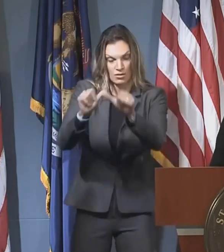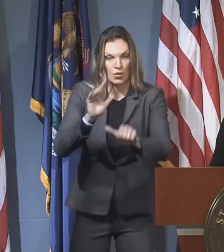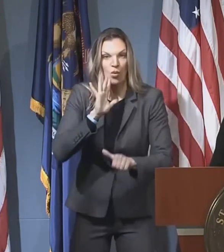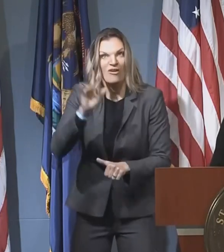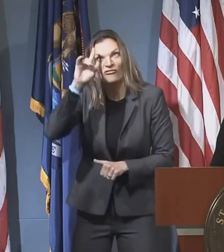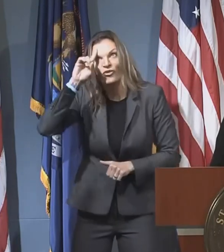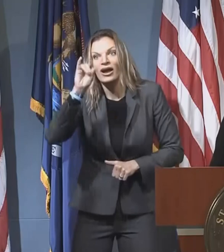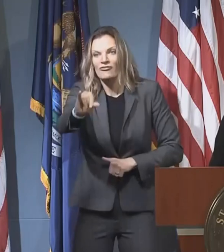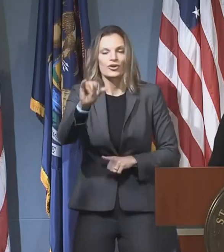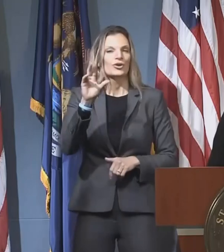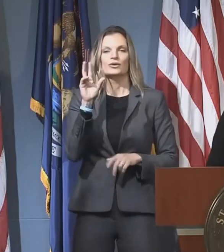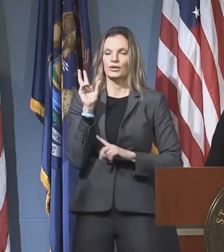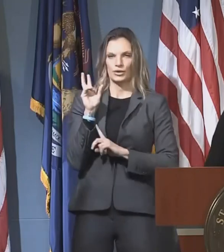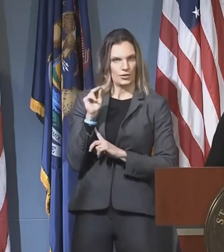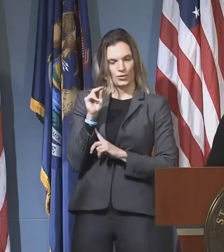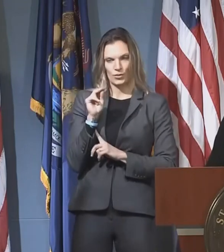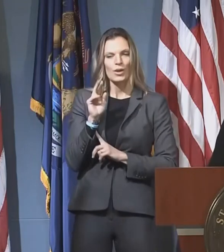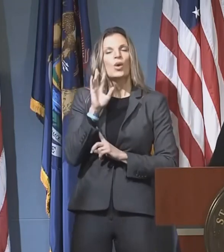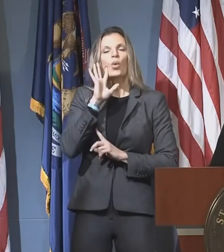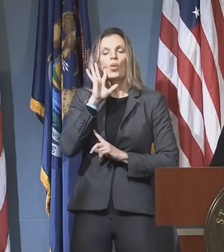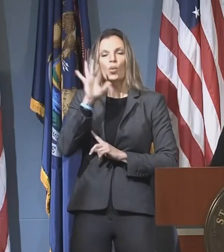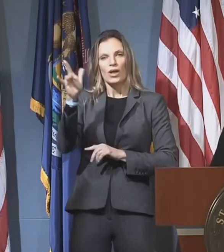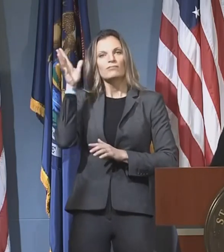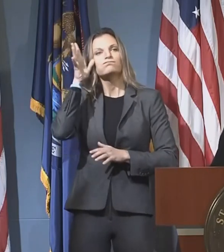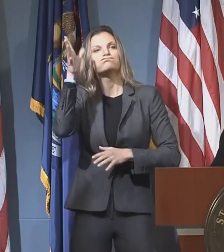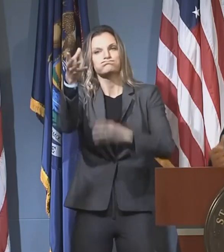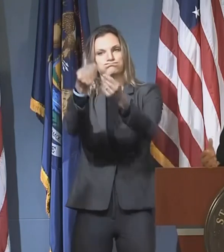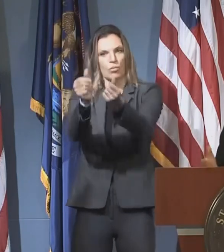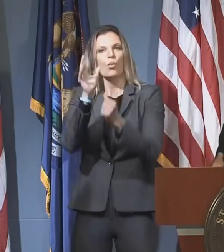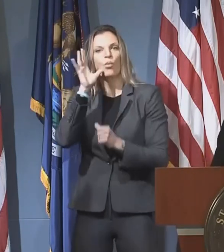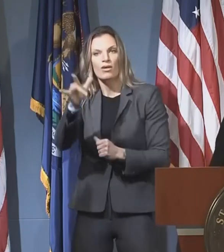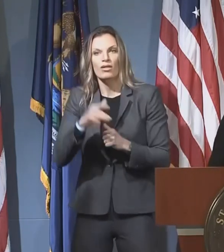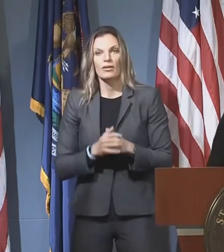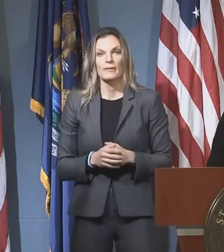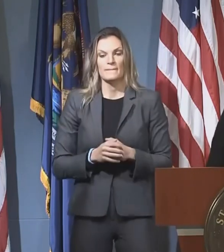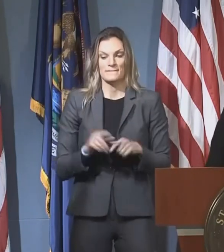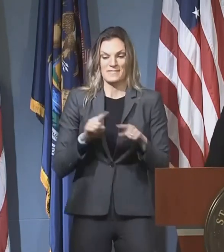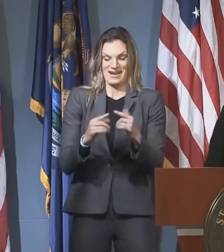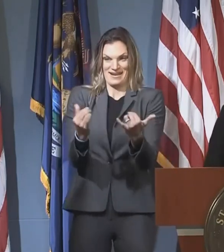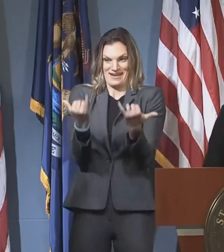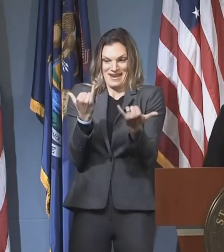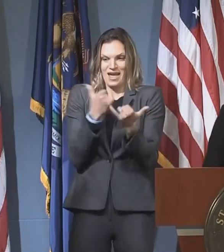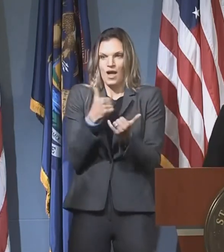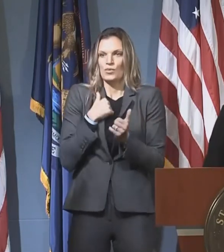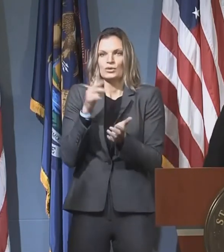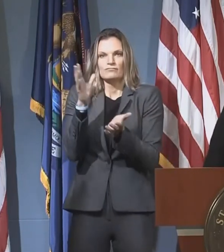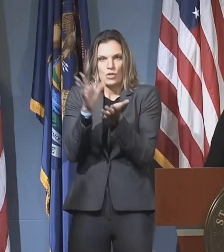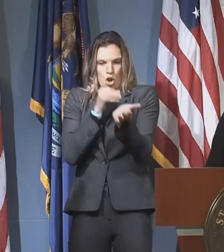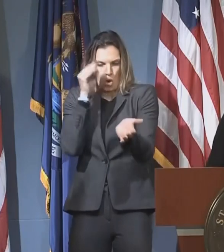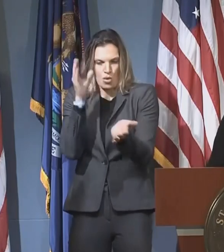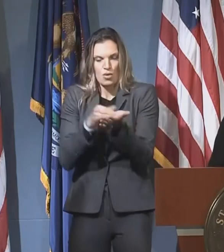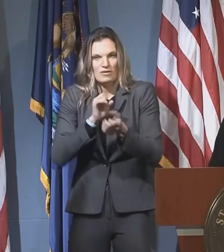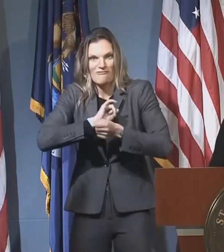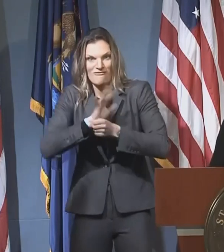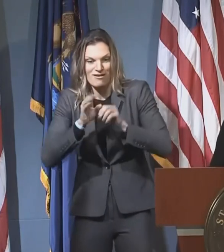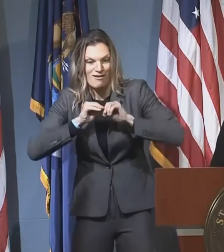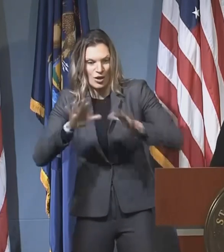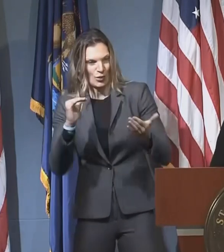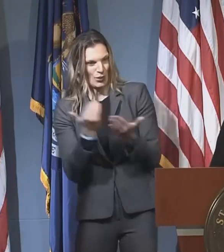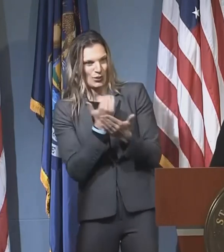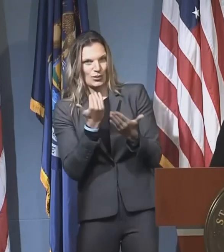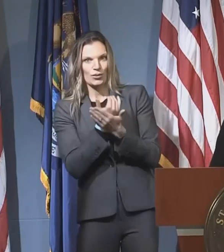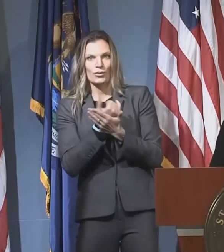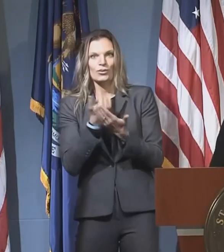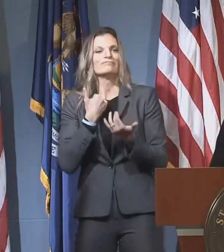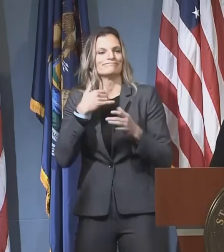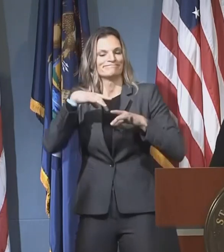of COVID-19. And what I meant by that is we are learning an exponential amount about this virus every single day. And I anticipate we're